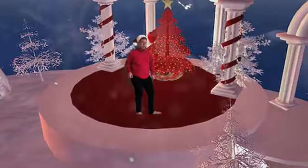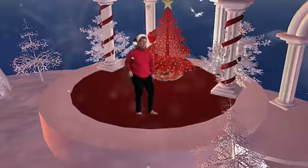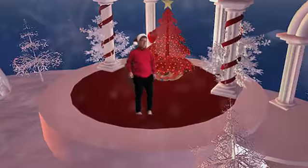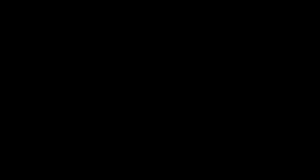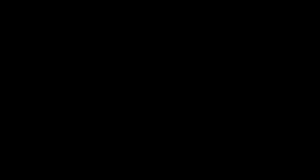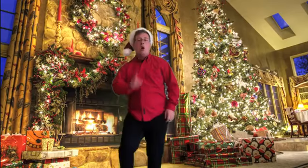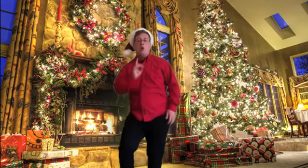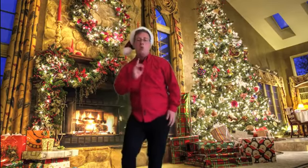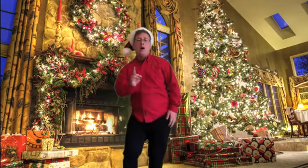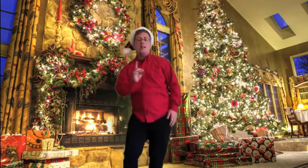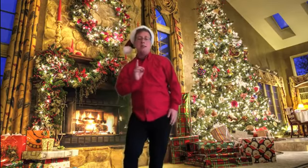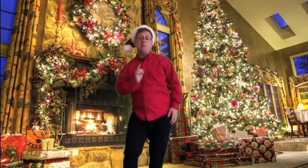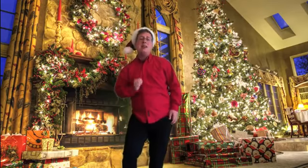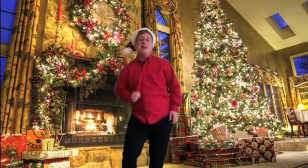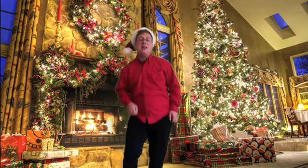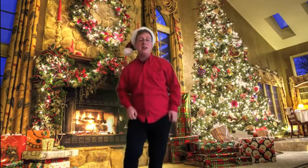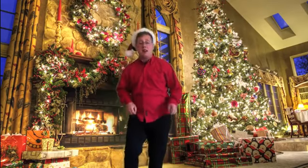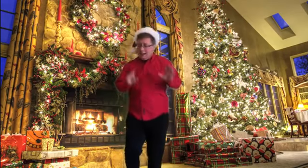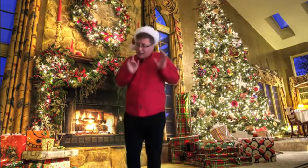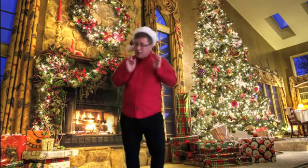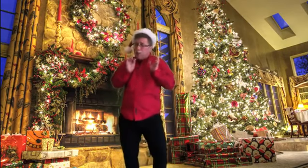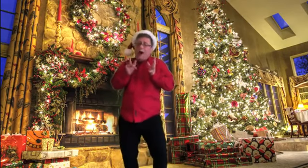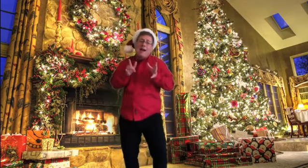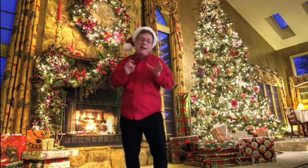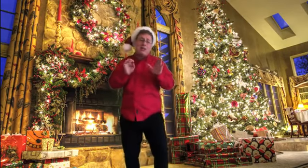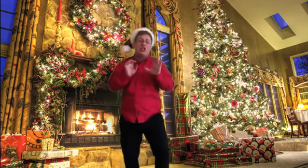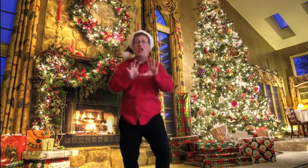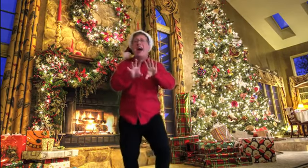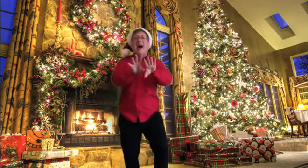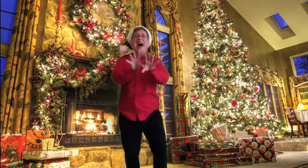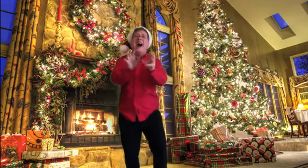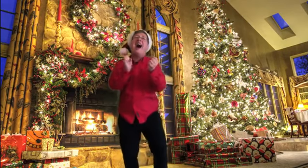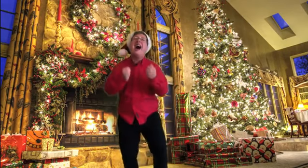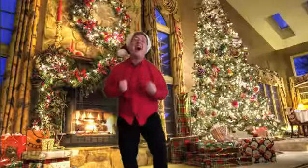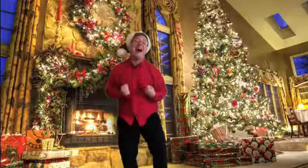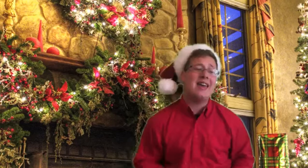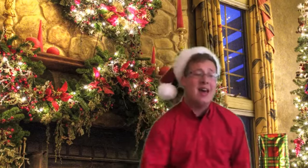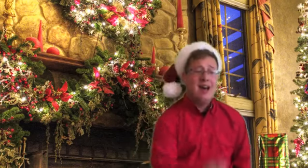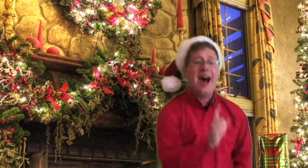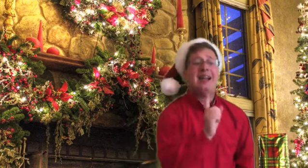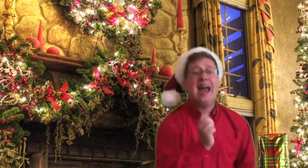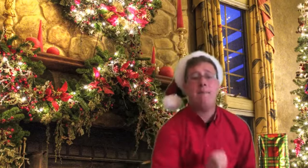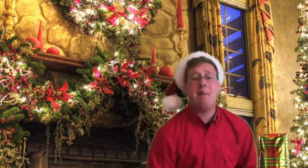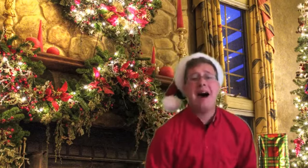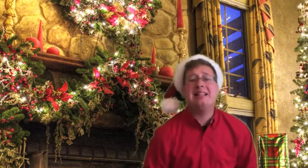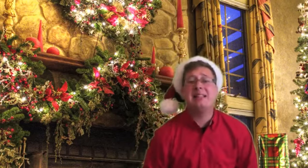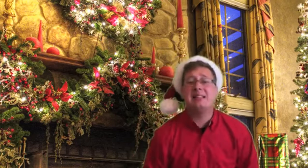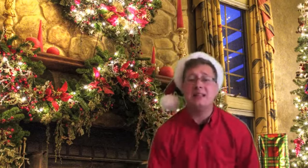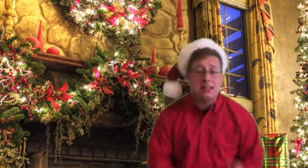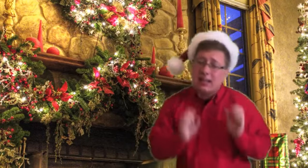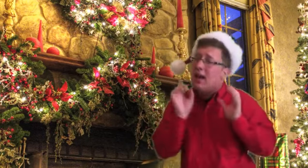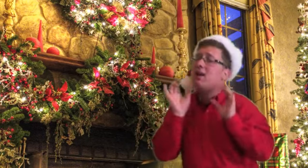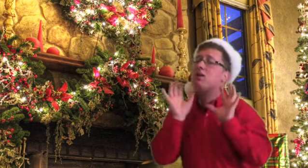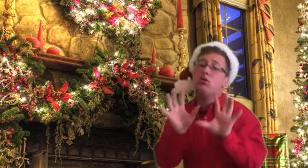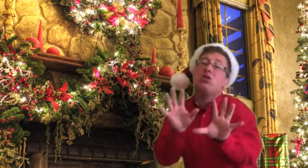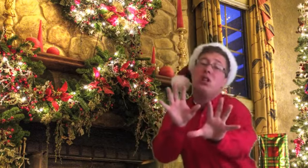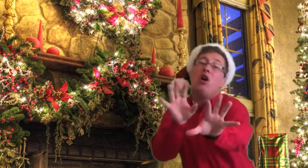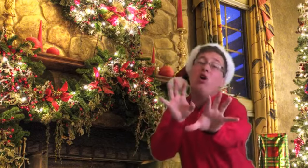Once bitten and twice shy I kept my distance but you still